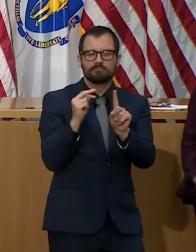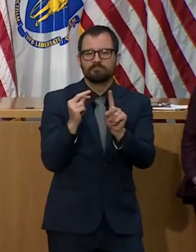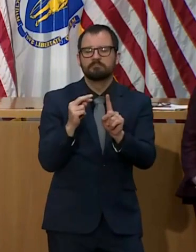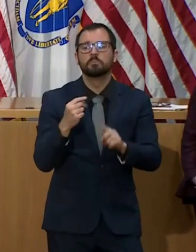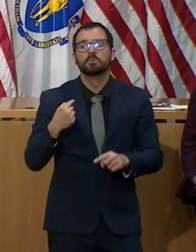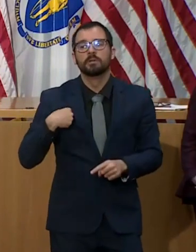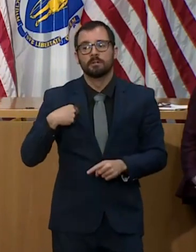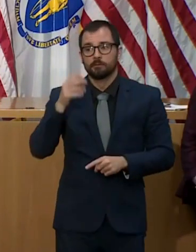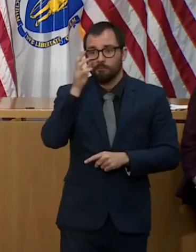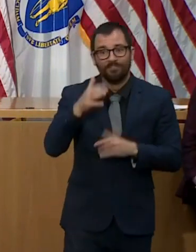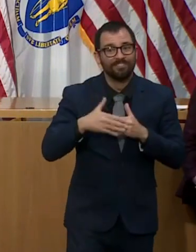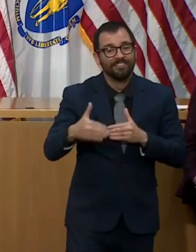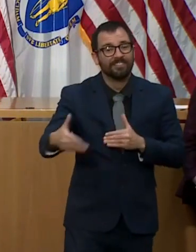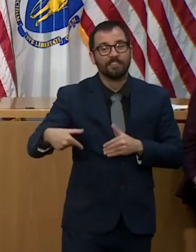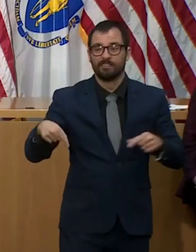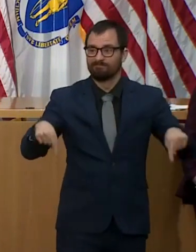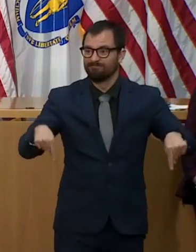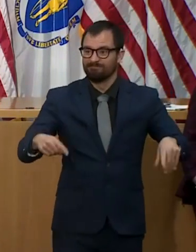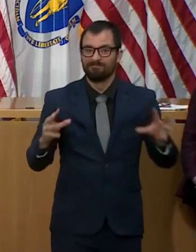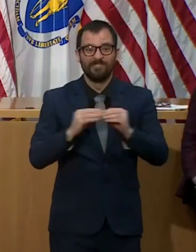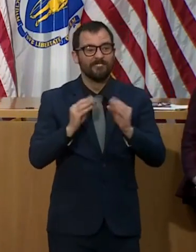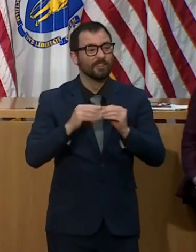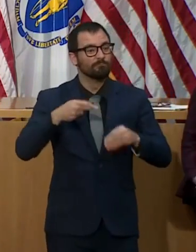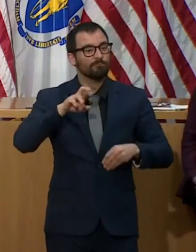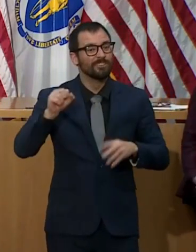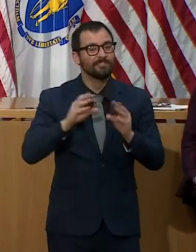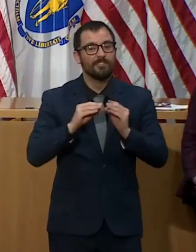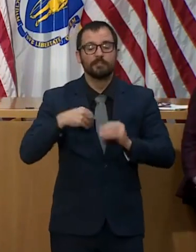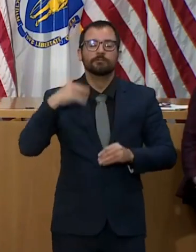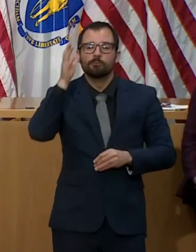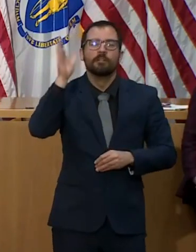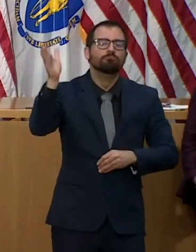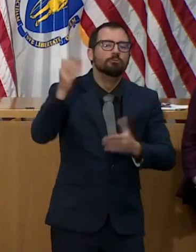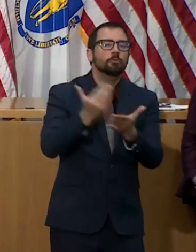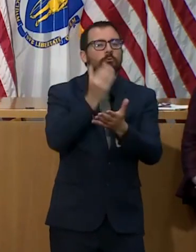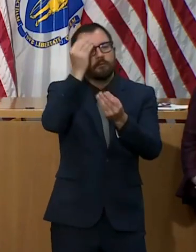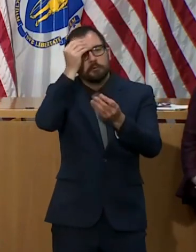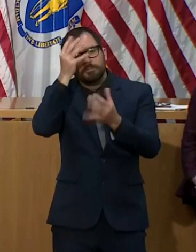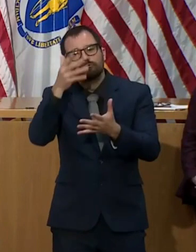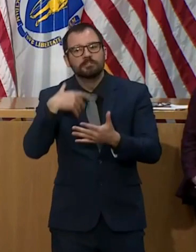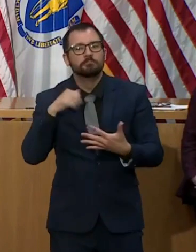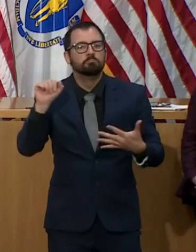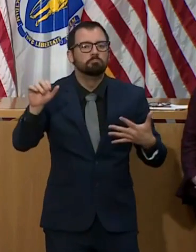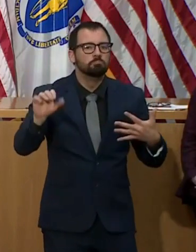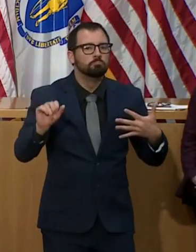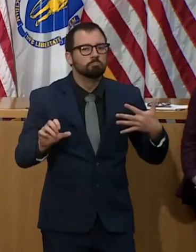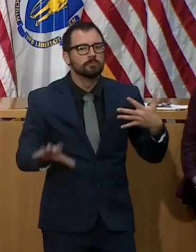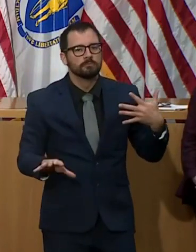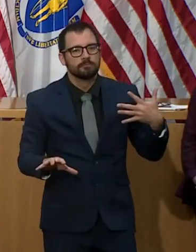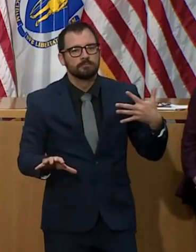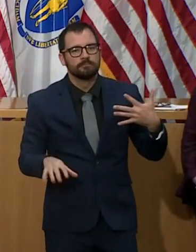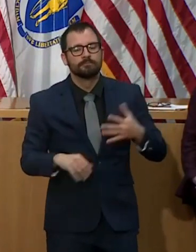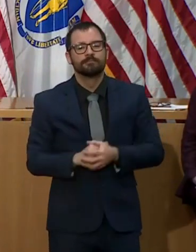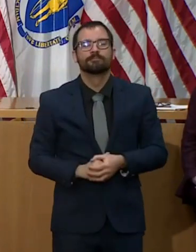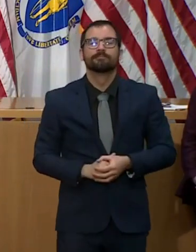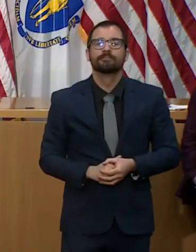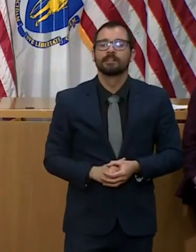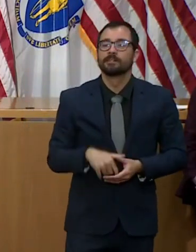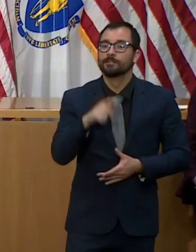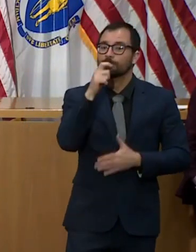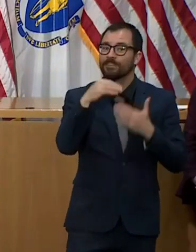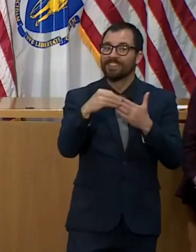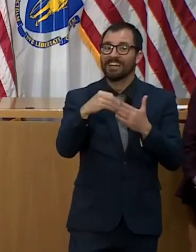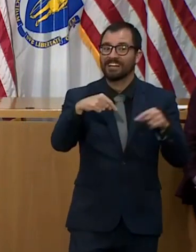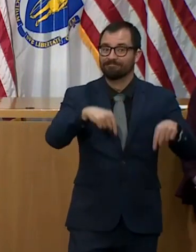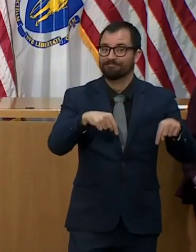to have a few members join us today, including Public Health Commissioner Monica Burrell and Lawrence Mayer Dan Rivera. The Lieutenant Governor